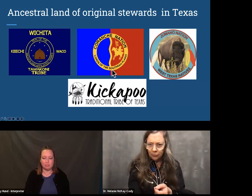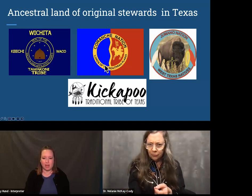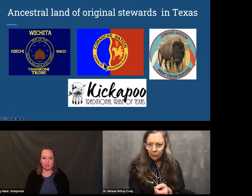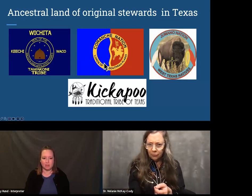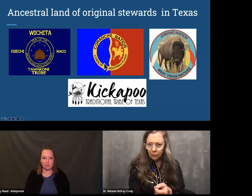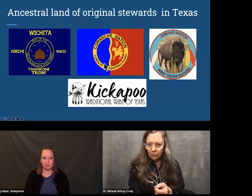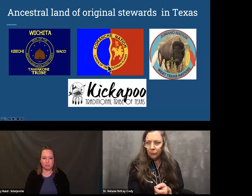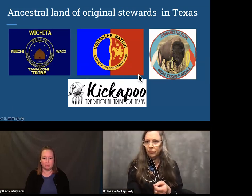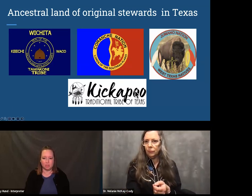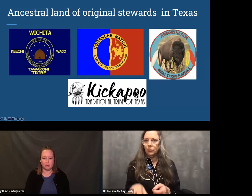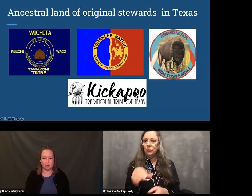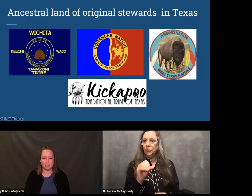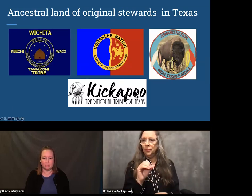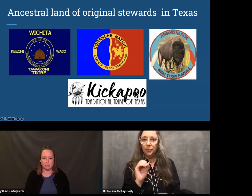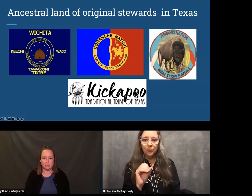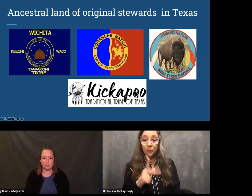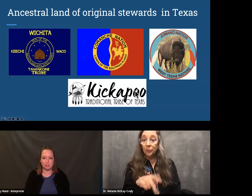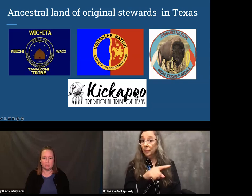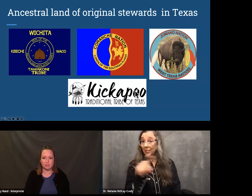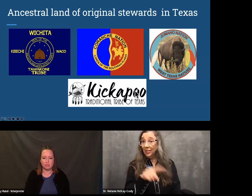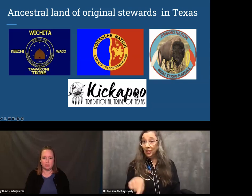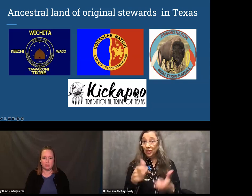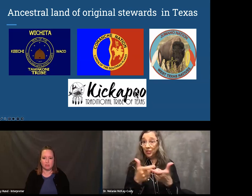ago and passed on through the generations.